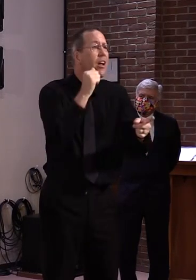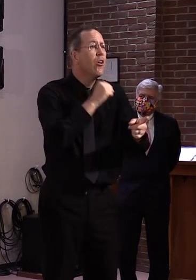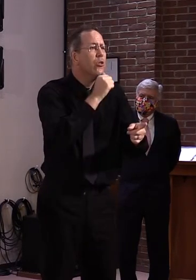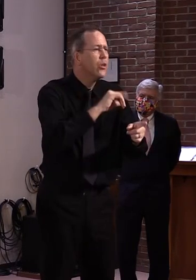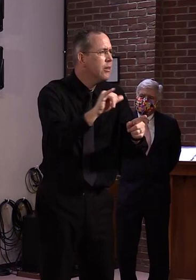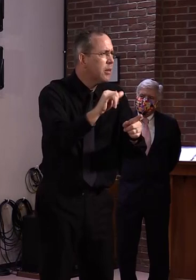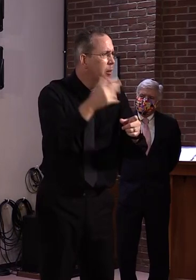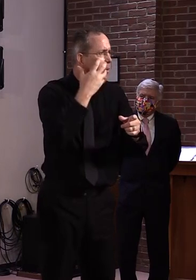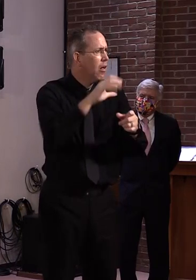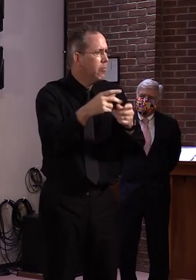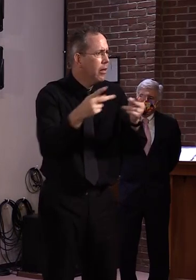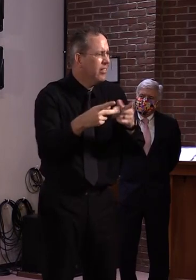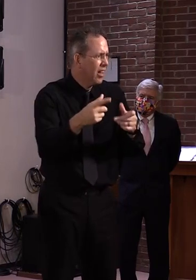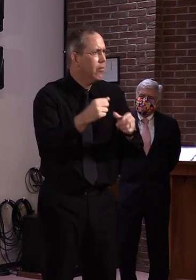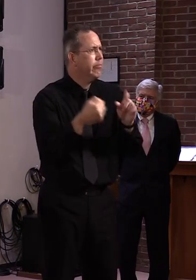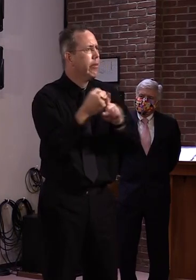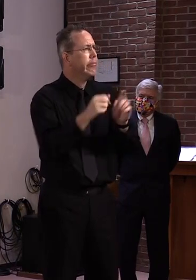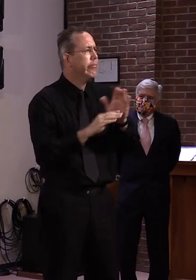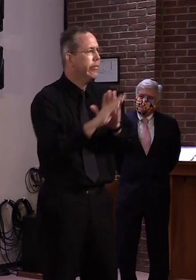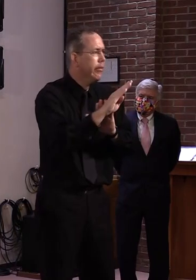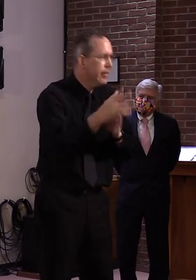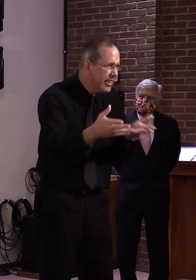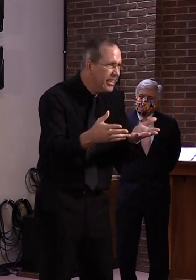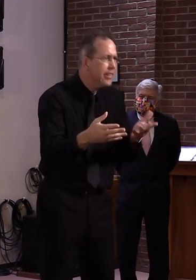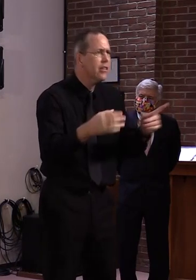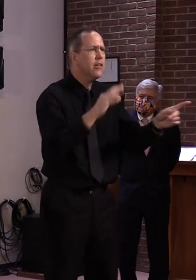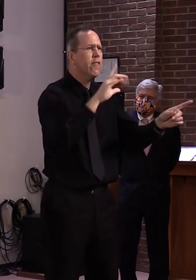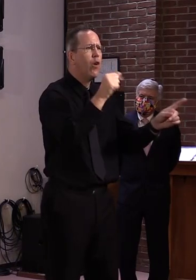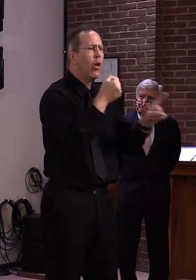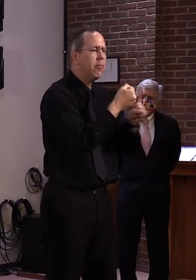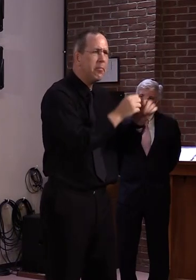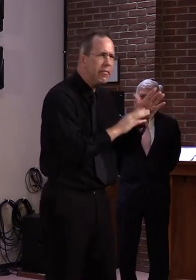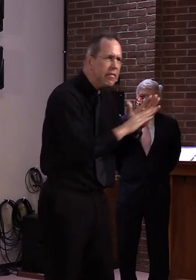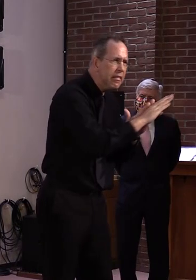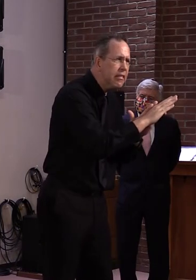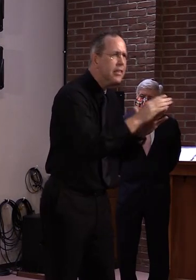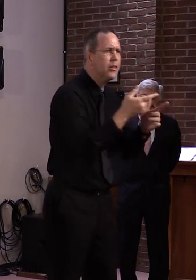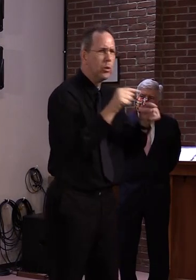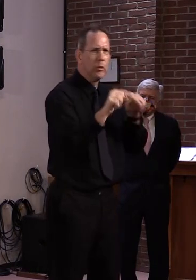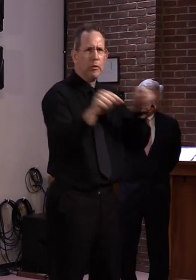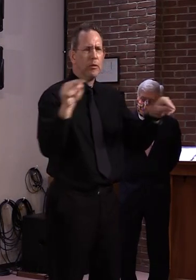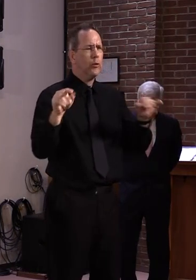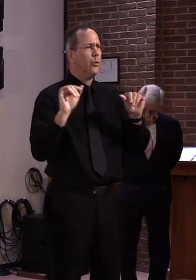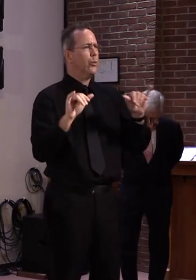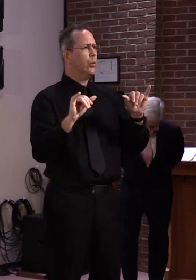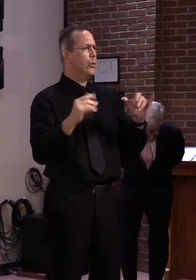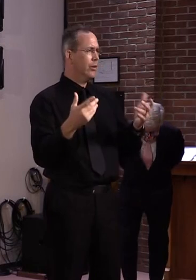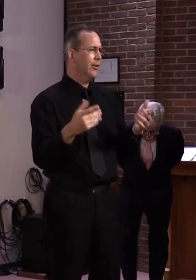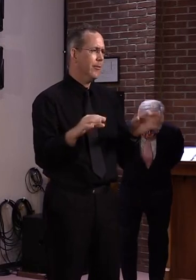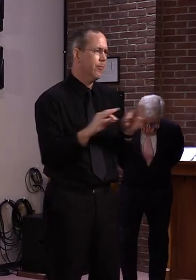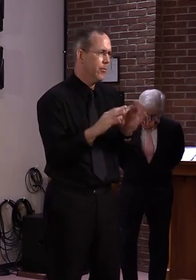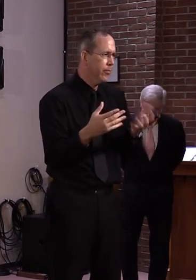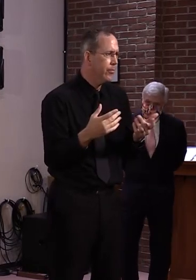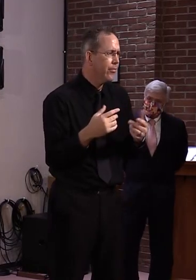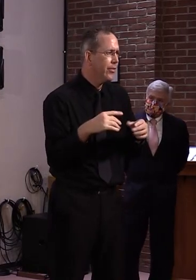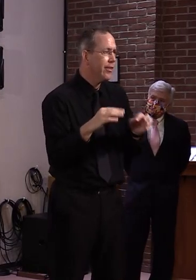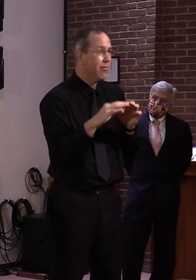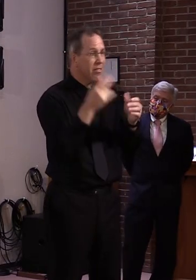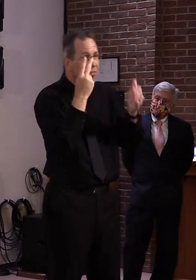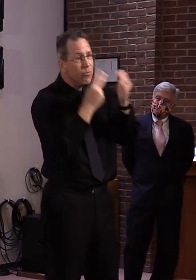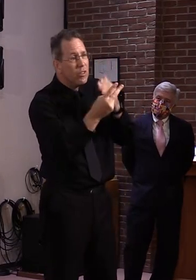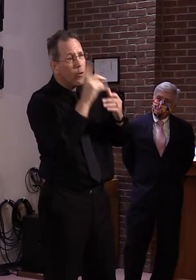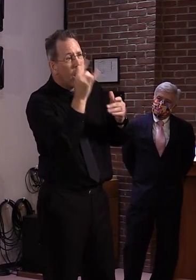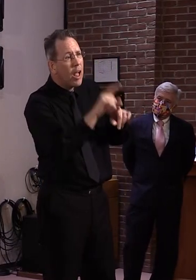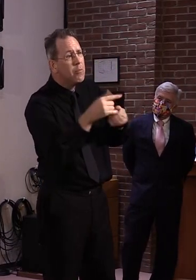Florida. So that can change quickly. And obviously, we don't want to get too far out over our skis here.